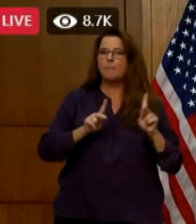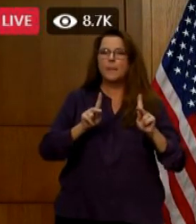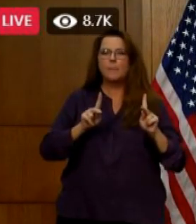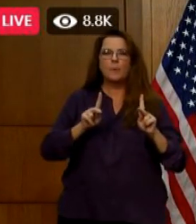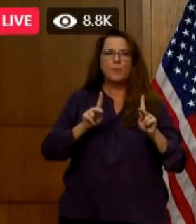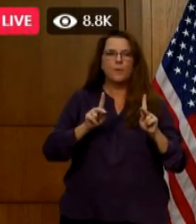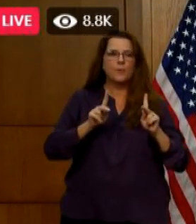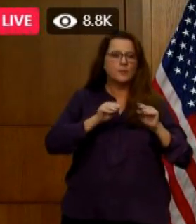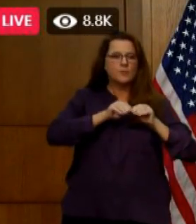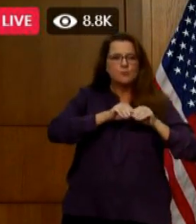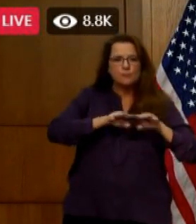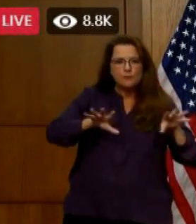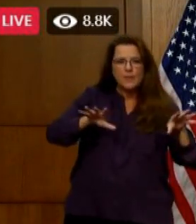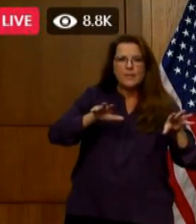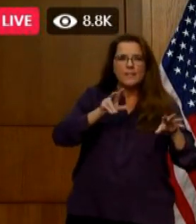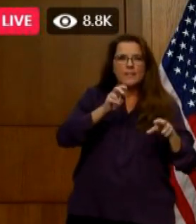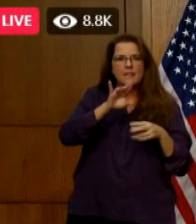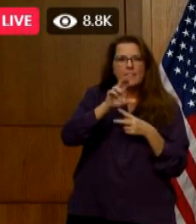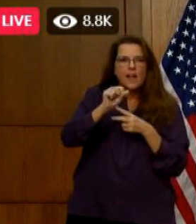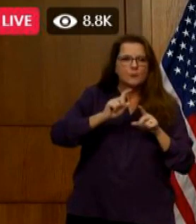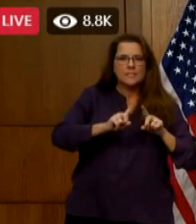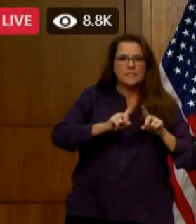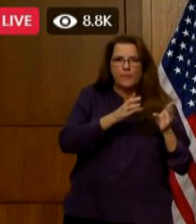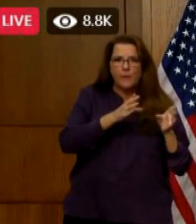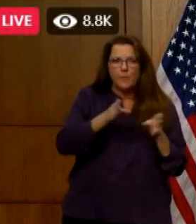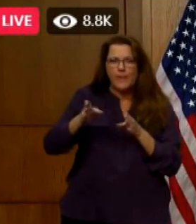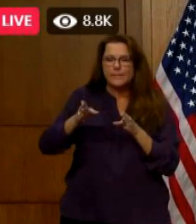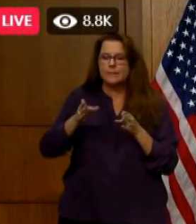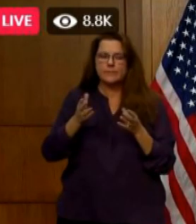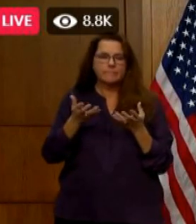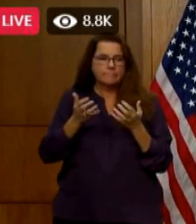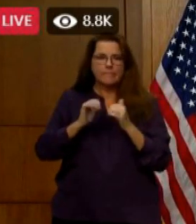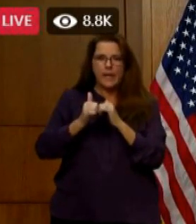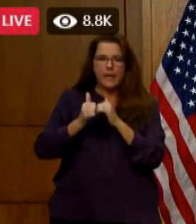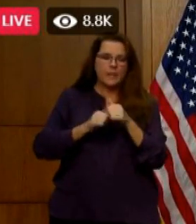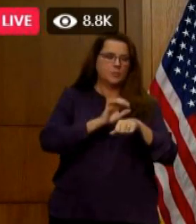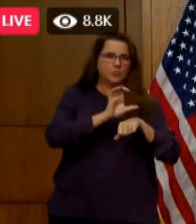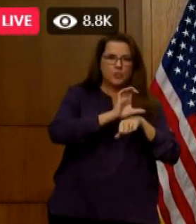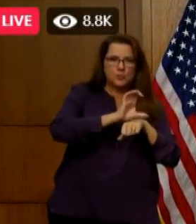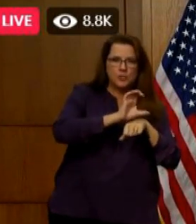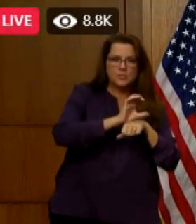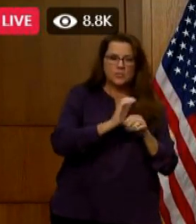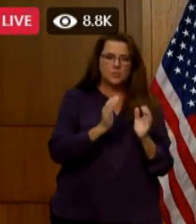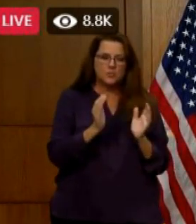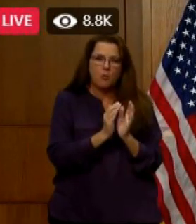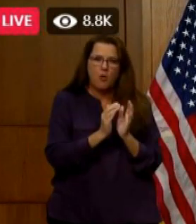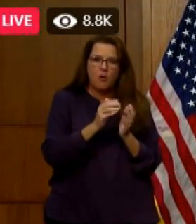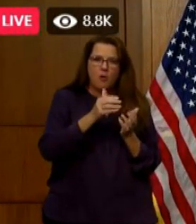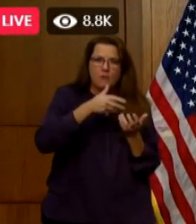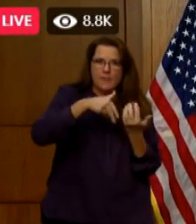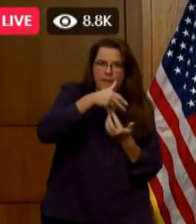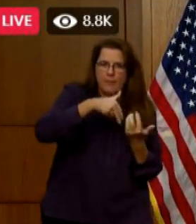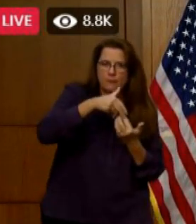variety of settings. Churches, small social gatherings,